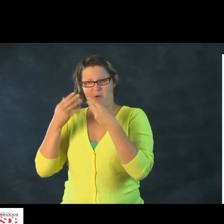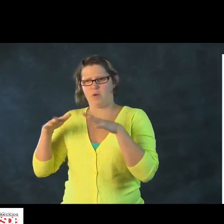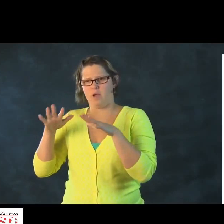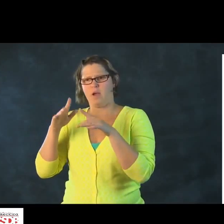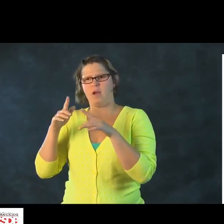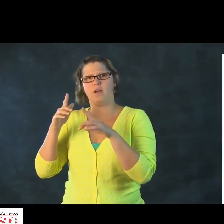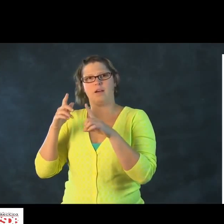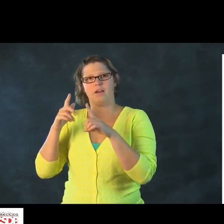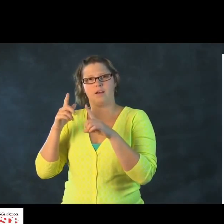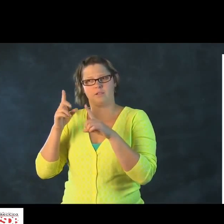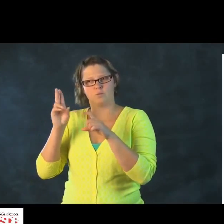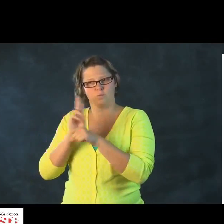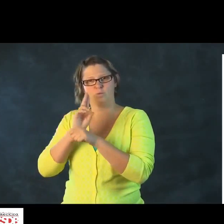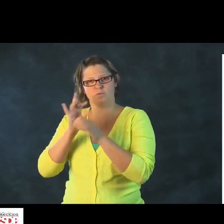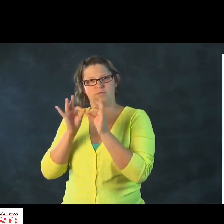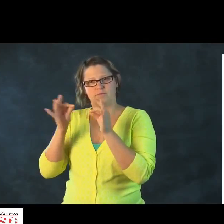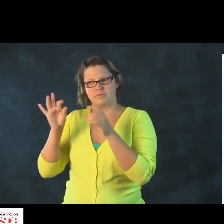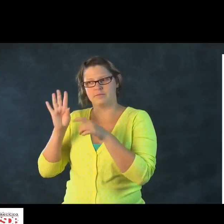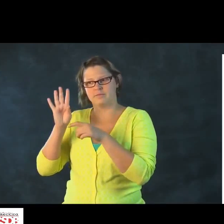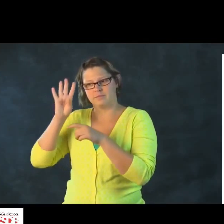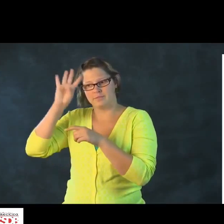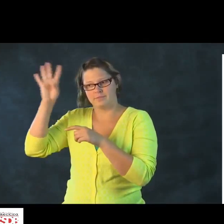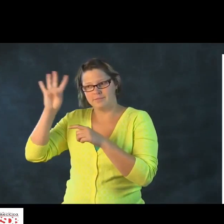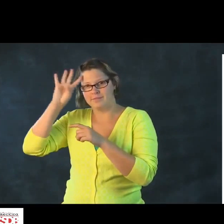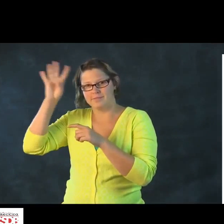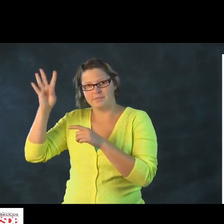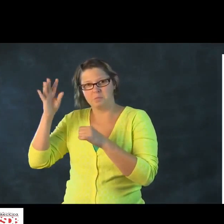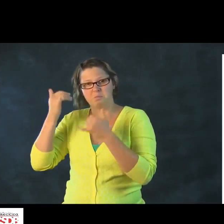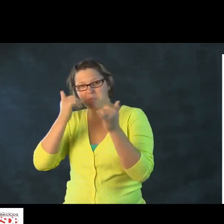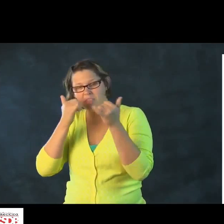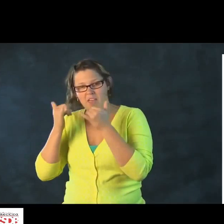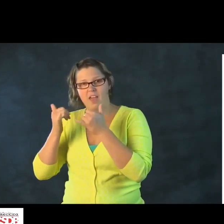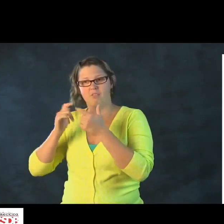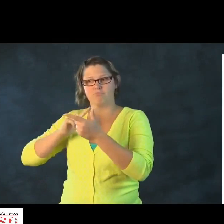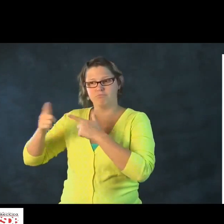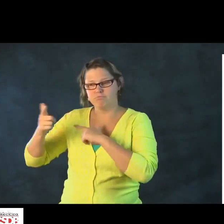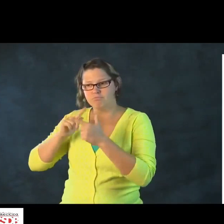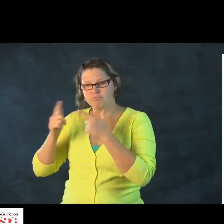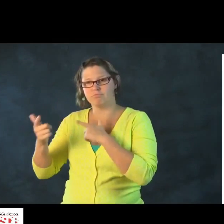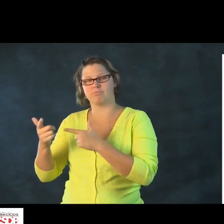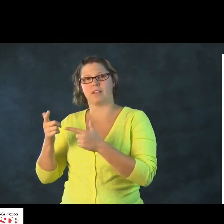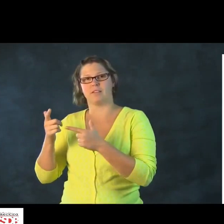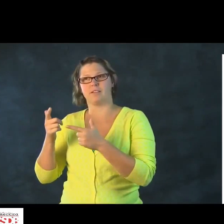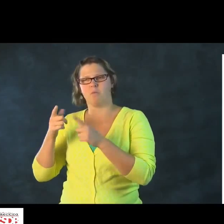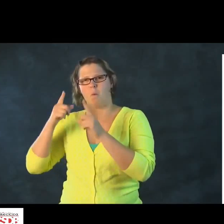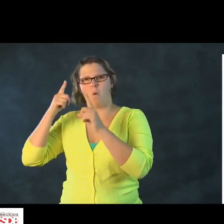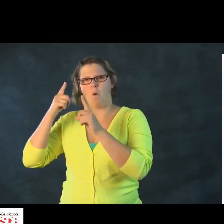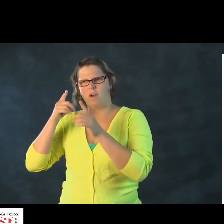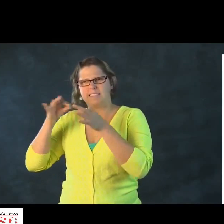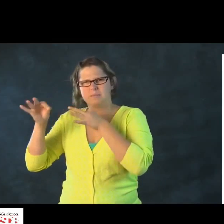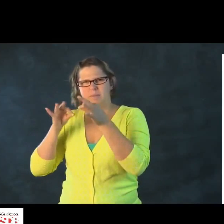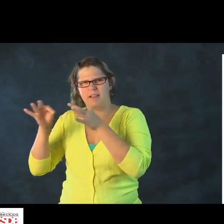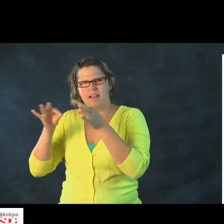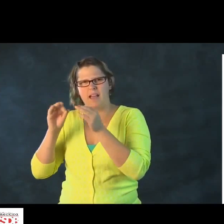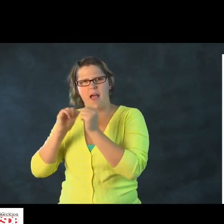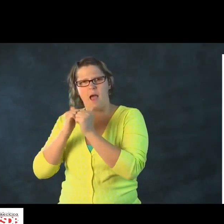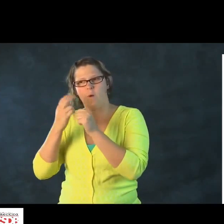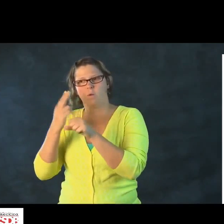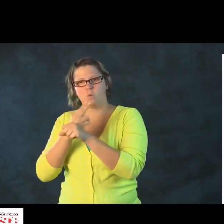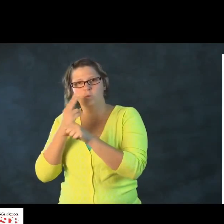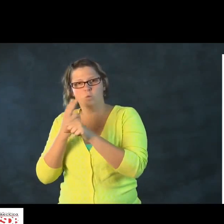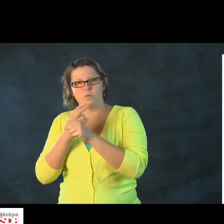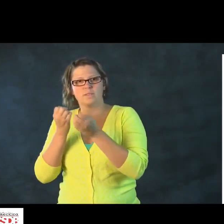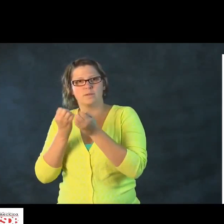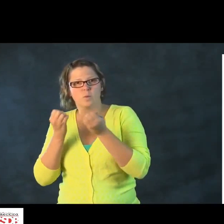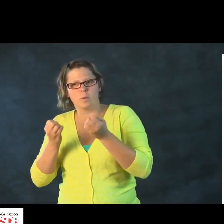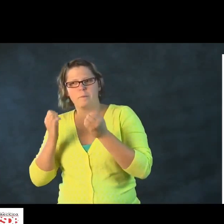to use language in terms of creativity, and have that interaction with your child.